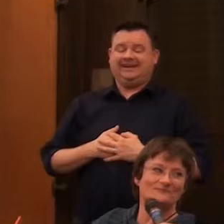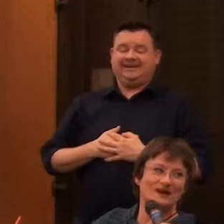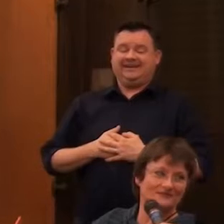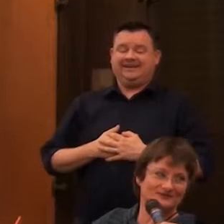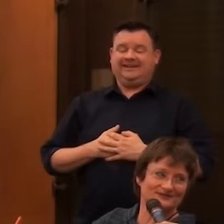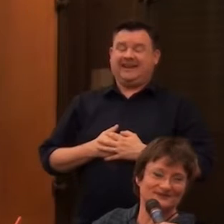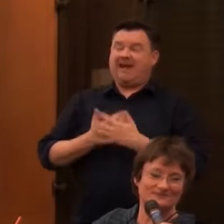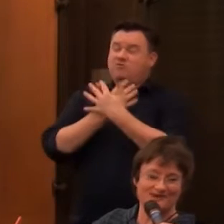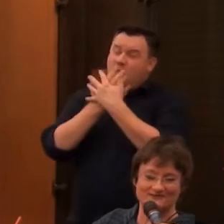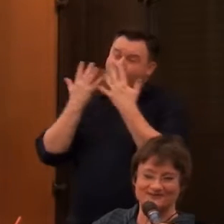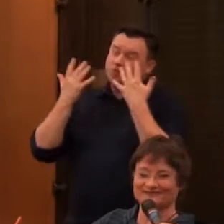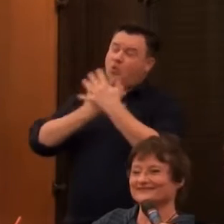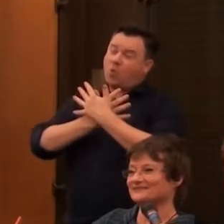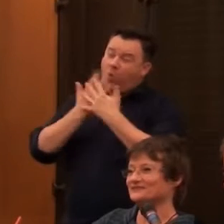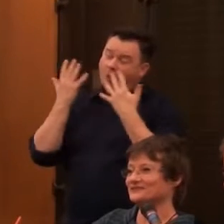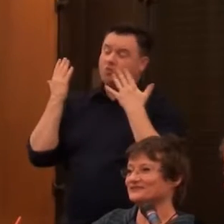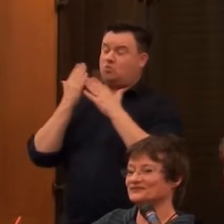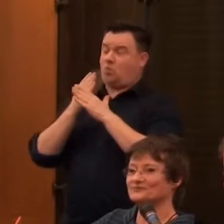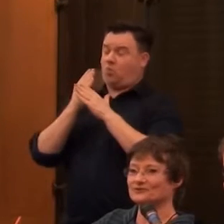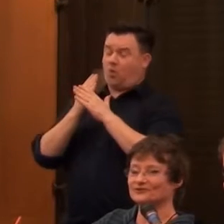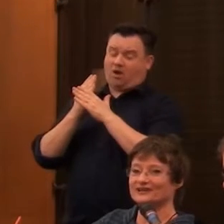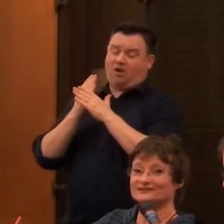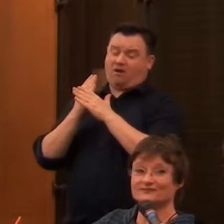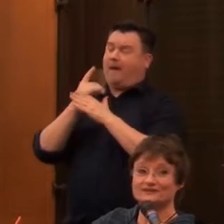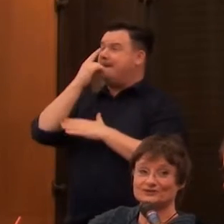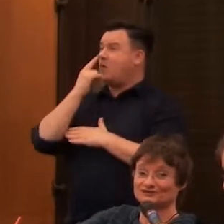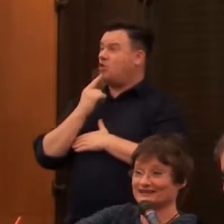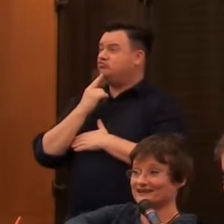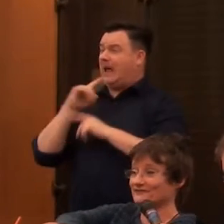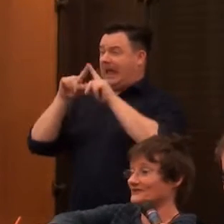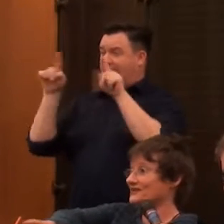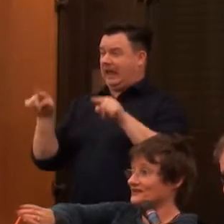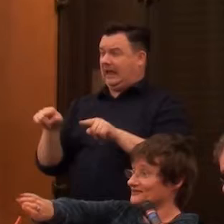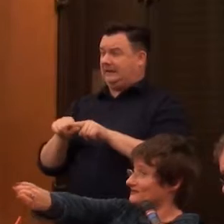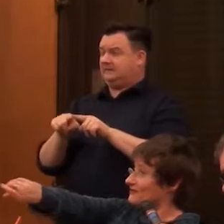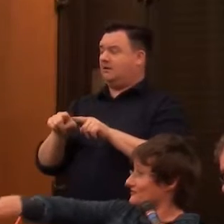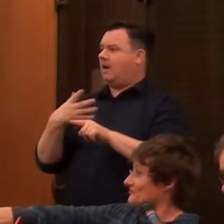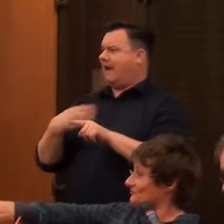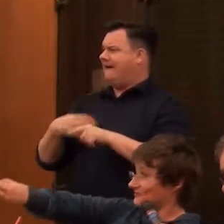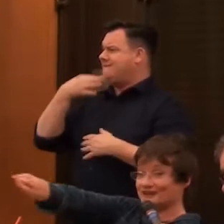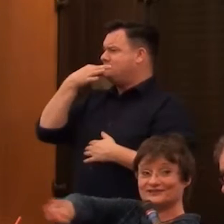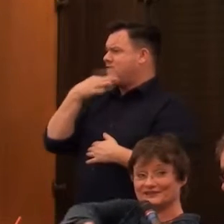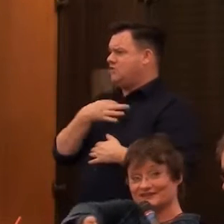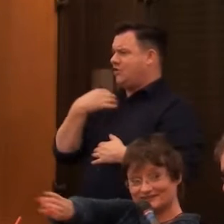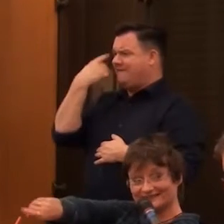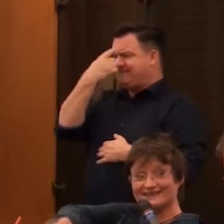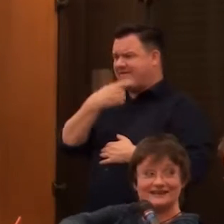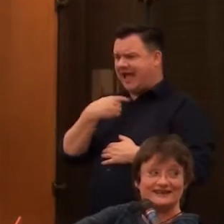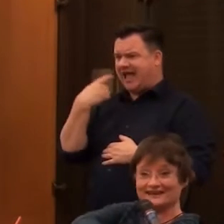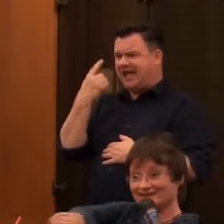I've got mountains and mountains of portraits. In fact I'm just sitting here. There are a few faces